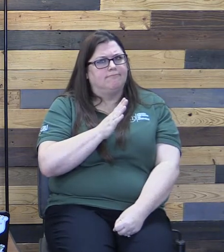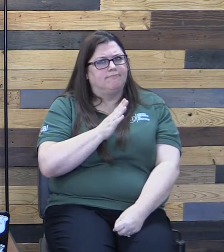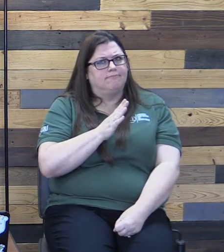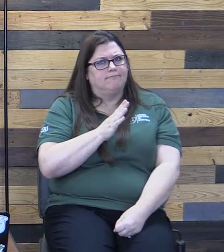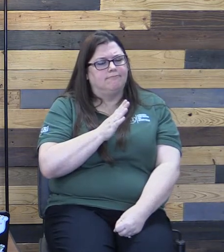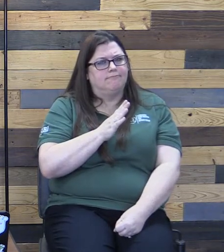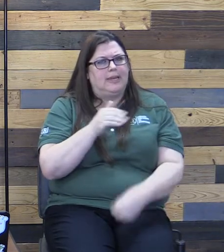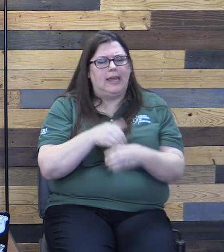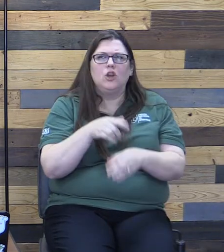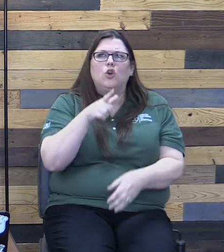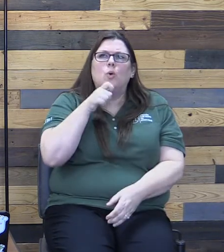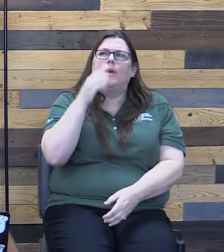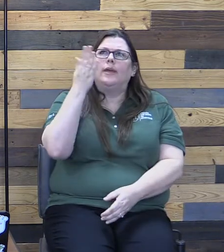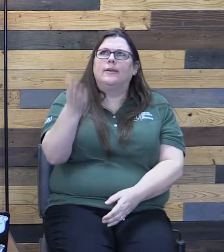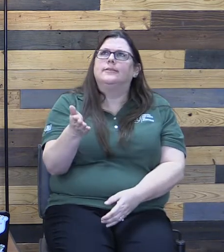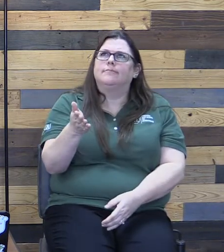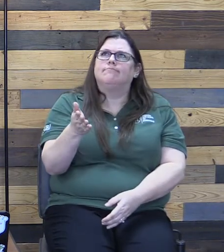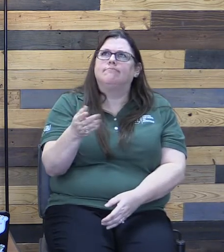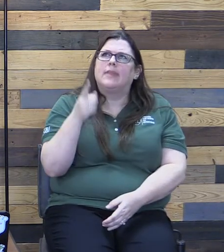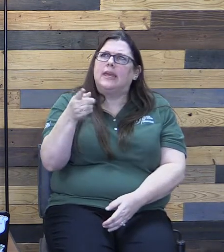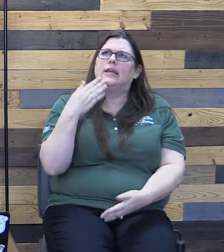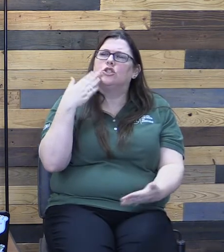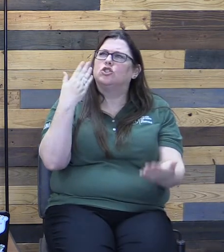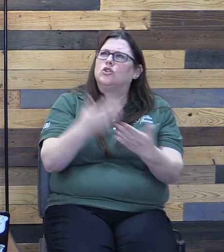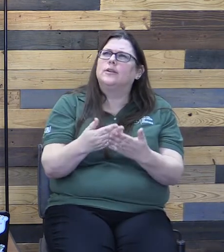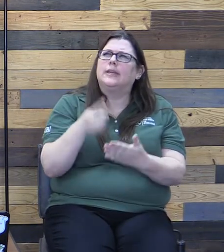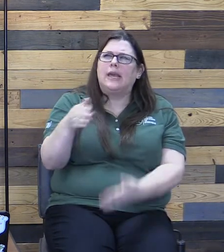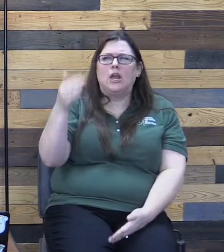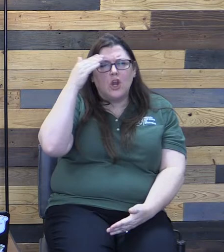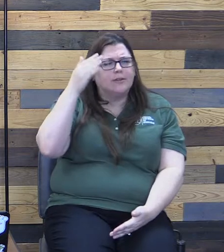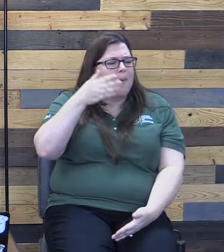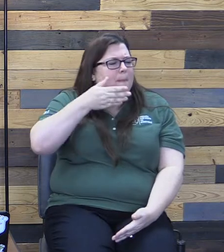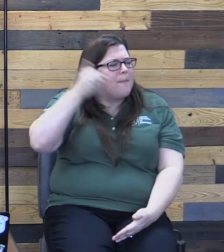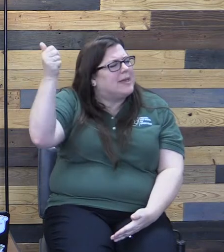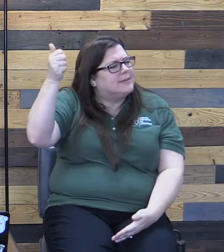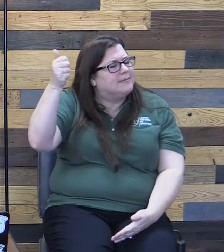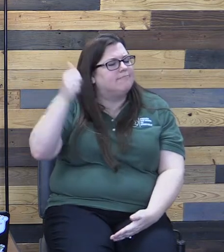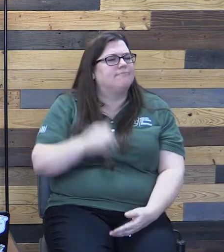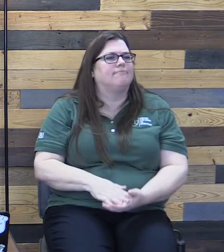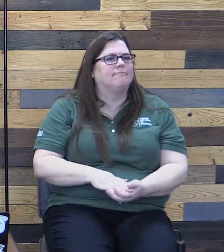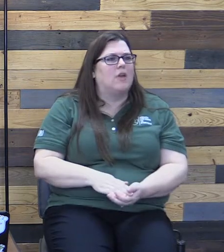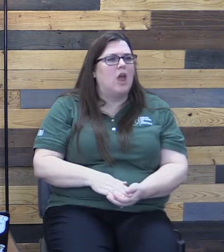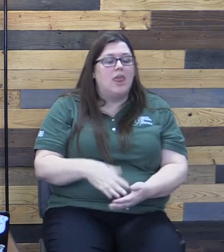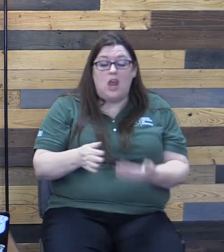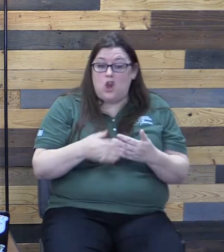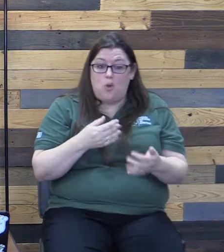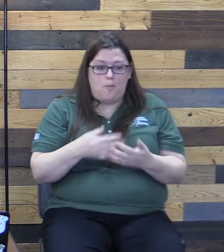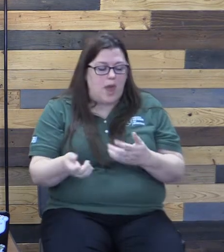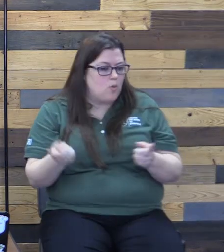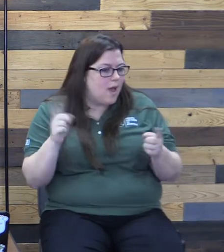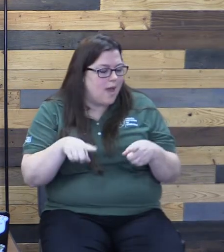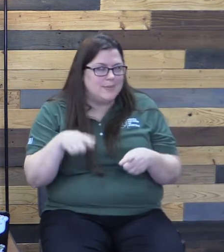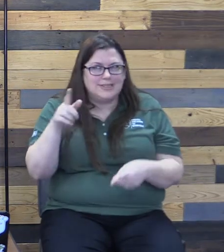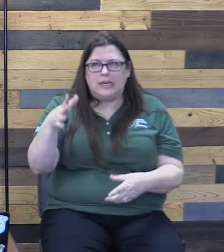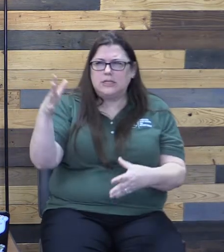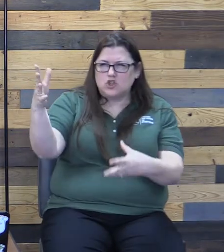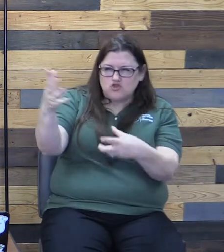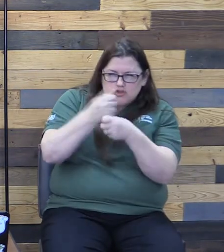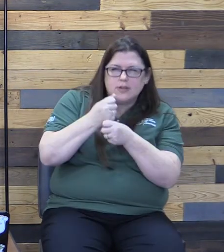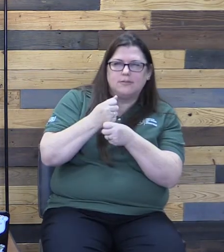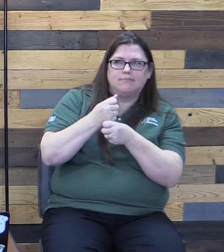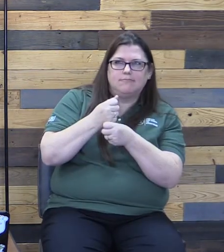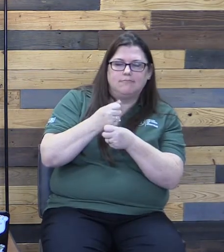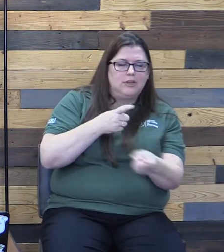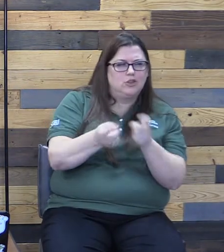in who he is, that he is good, that he knows best for us. It's trusting that no matter what happens, he's got it and he's